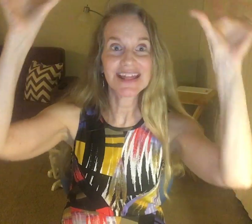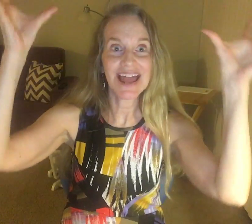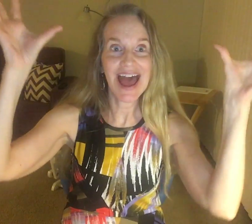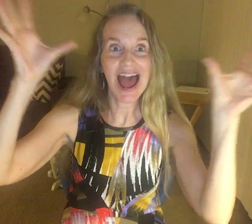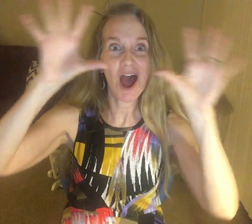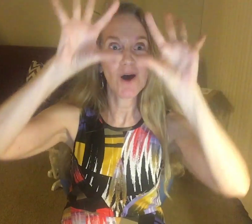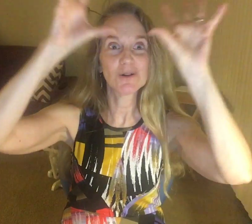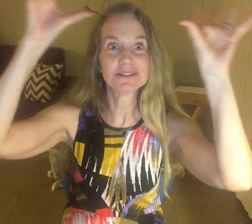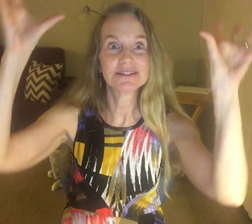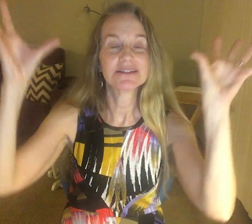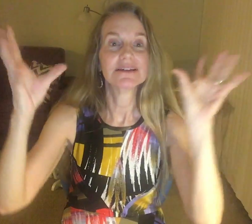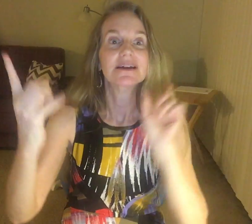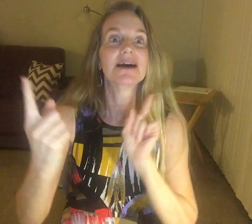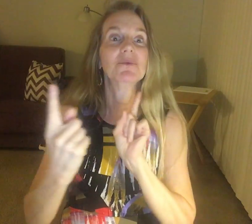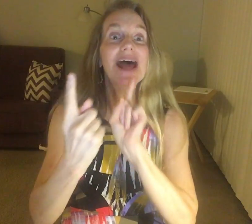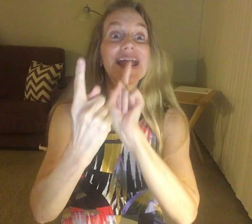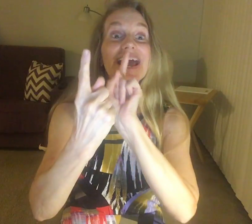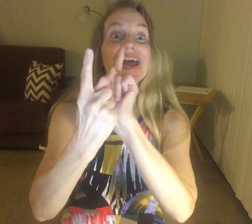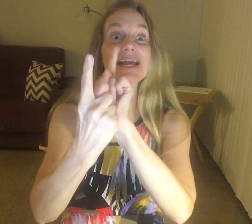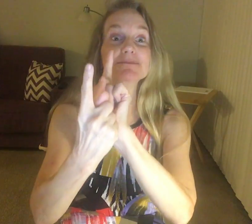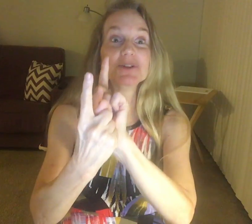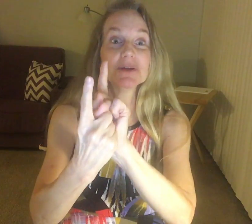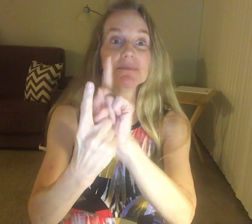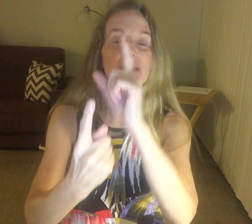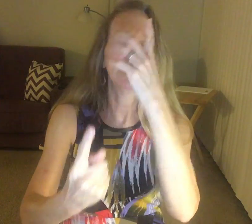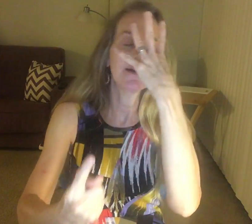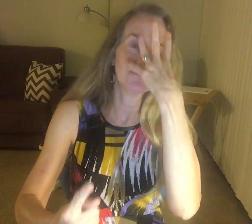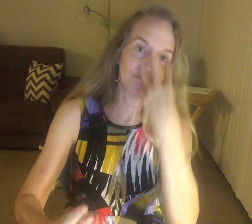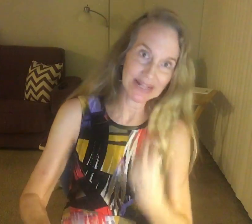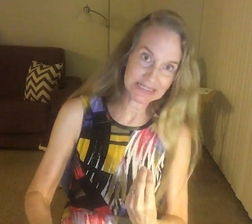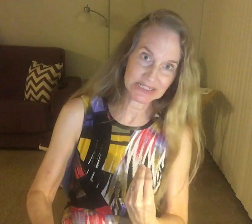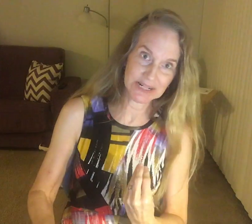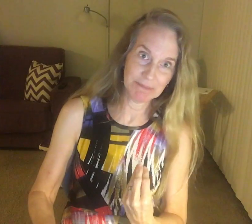clouds, and I came to an abel shoot.